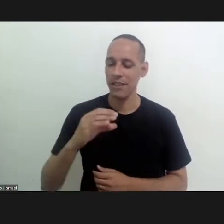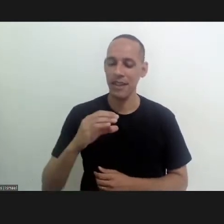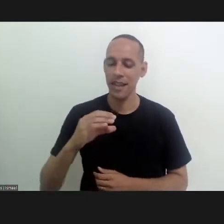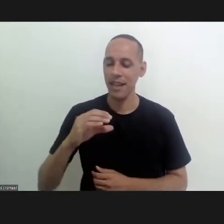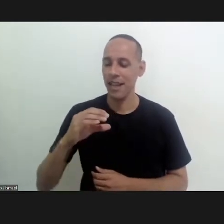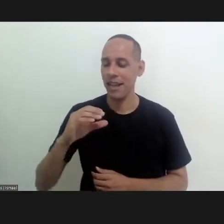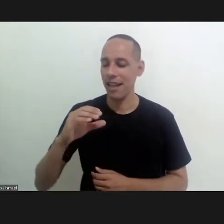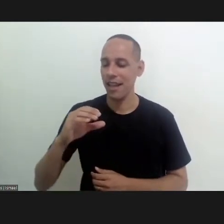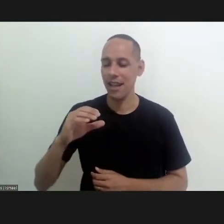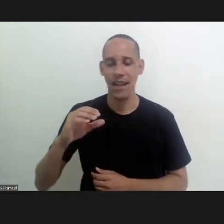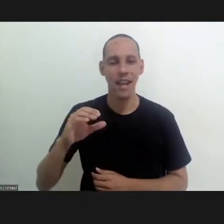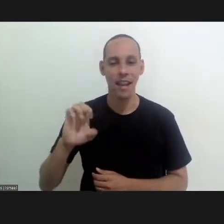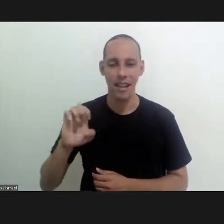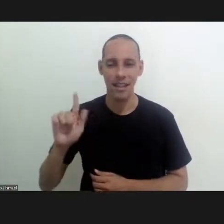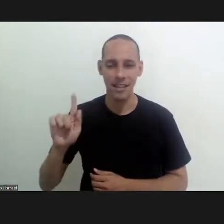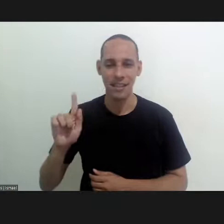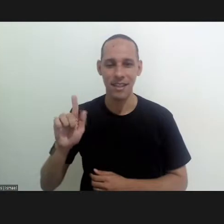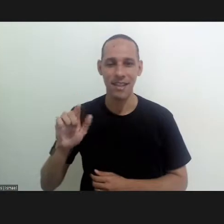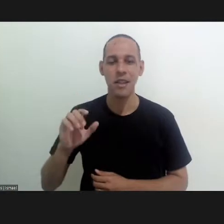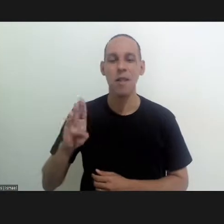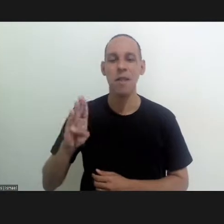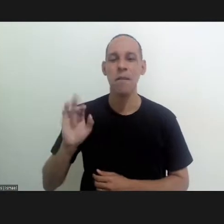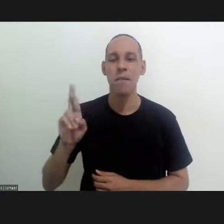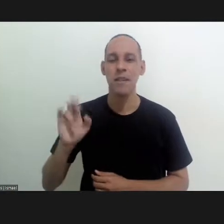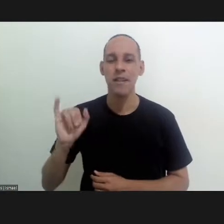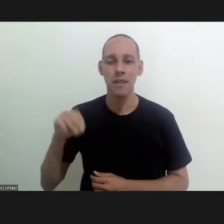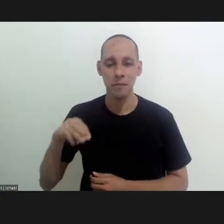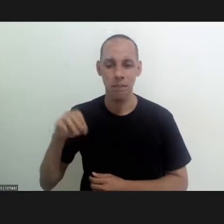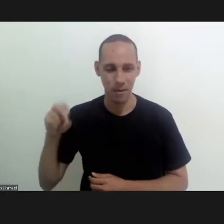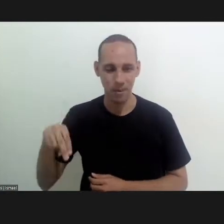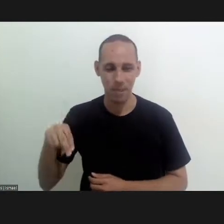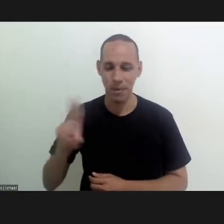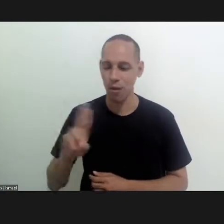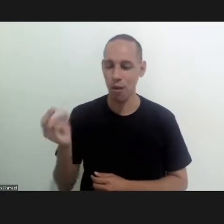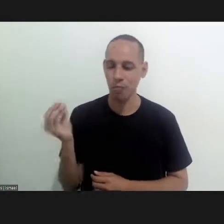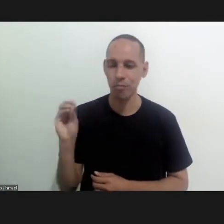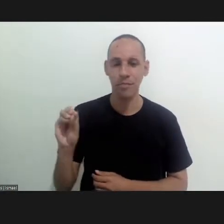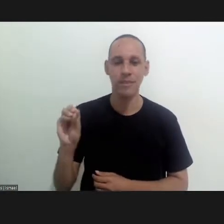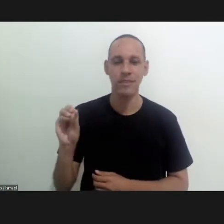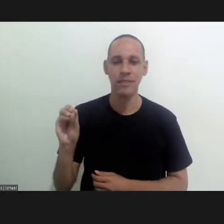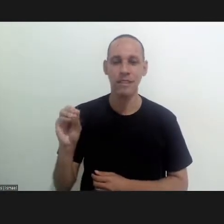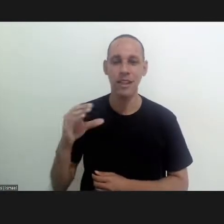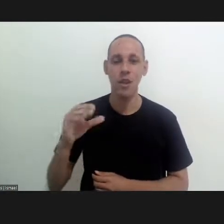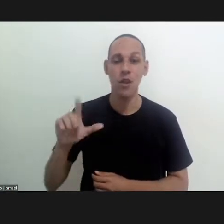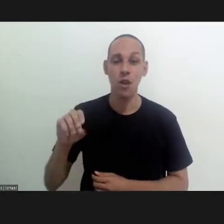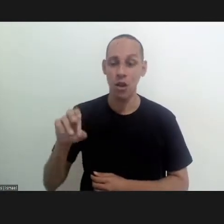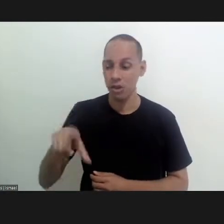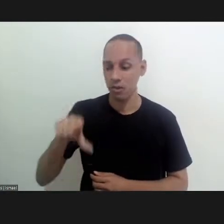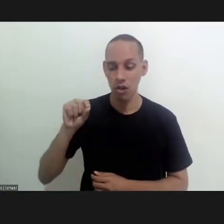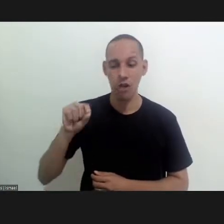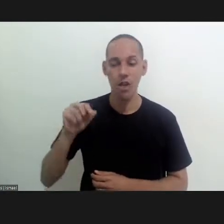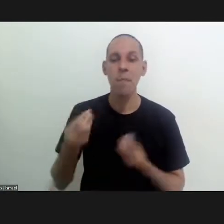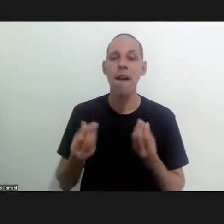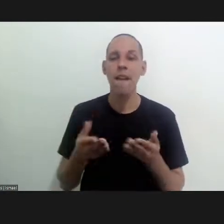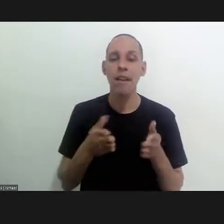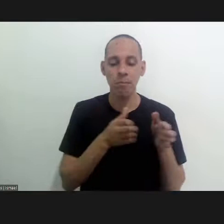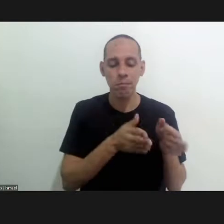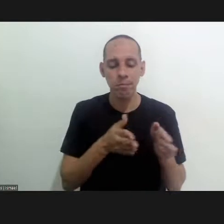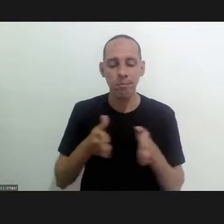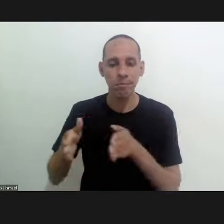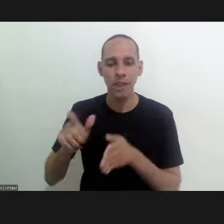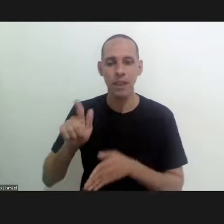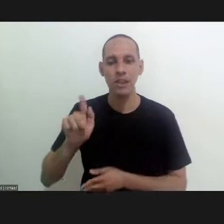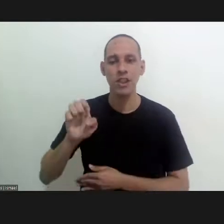the cl clone was renowned as say albrenum and that was uh therefore the clone which was chosen